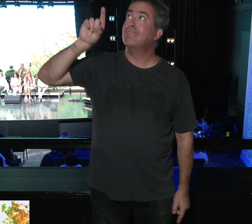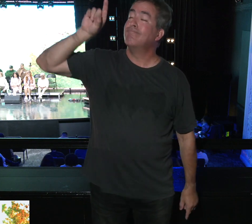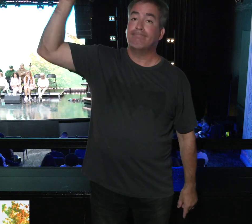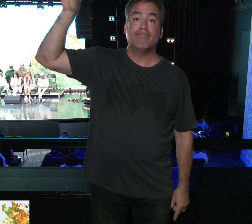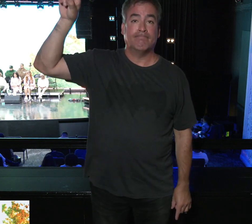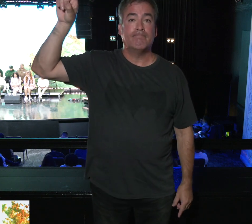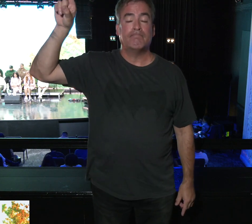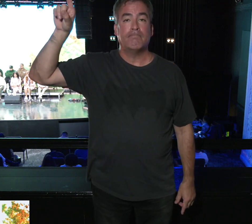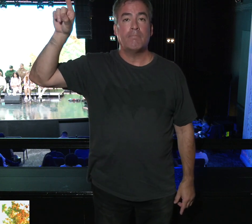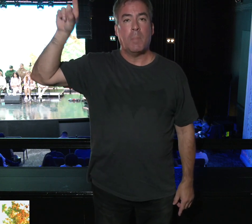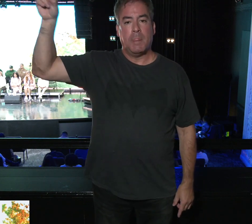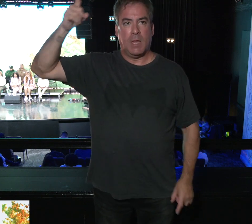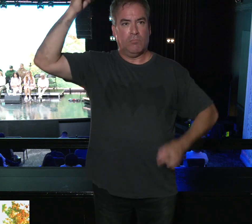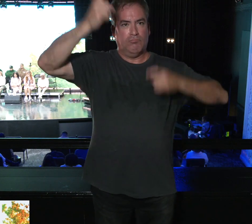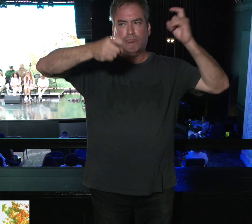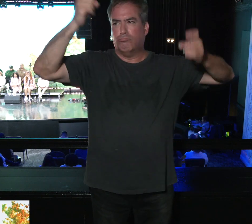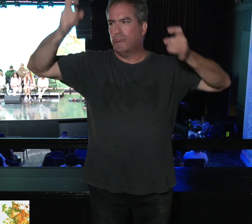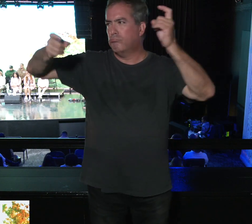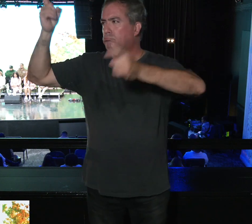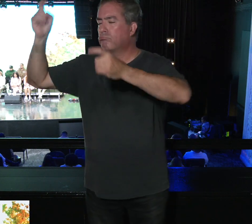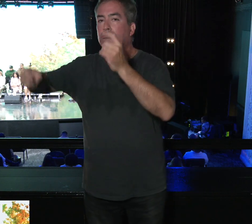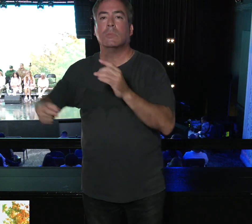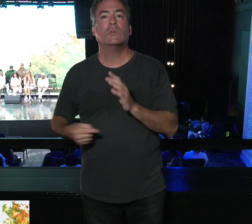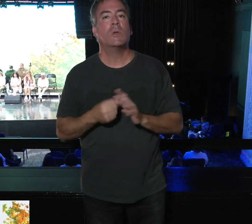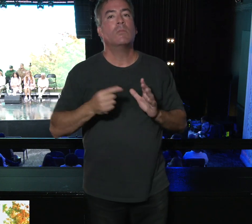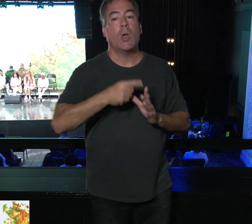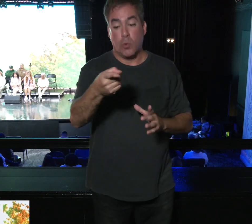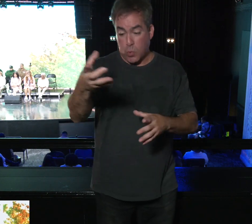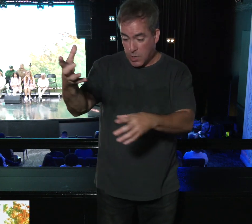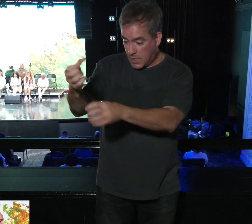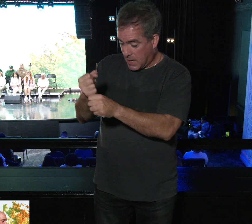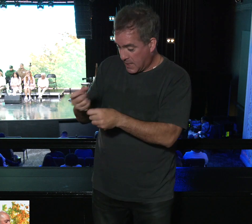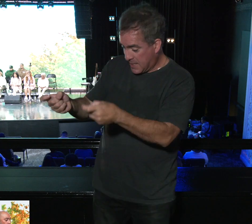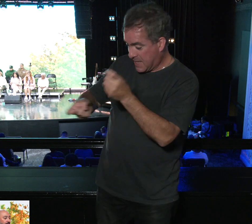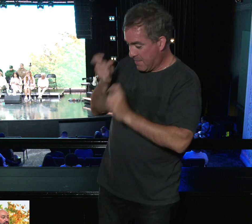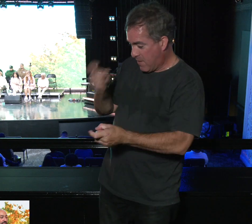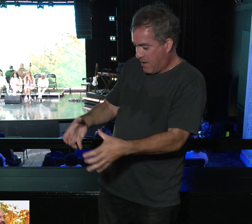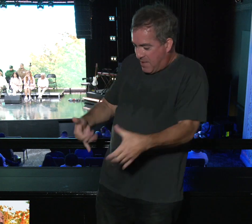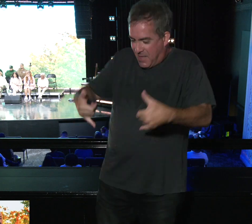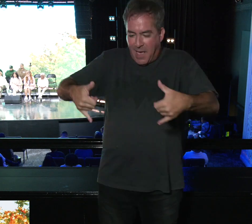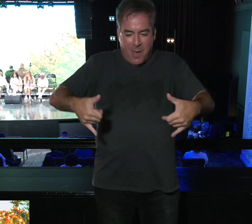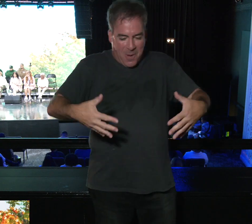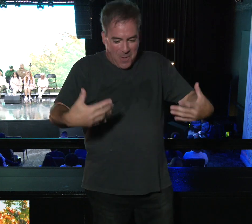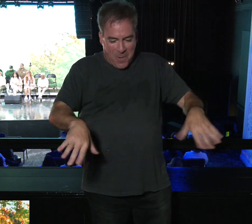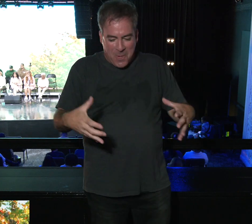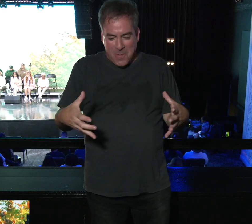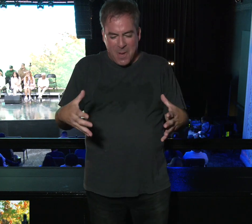he gives these gifts. Now, sometimes when you get a gift, you look at it, you're like, how do I use this?